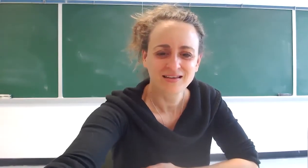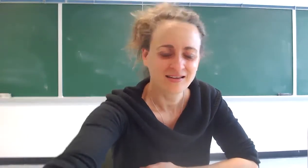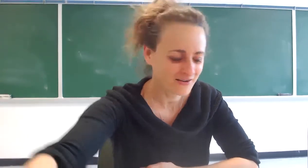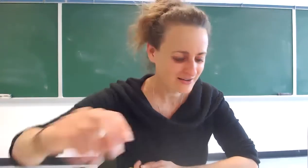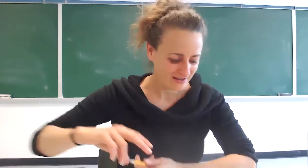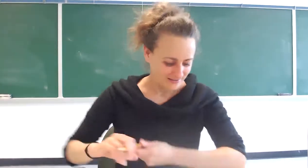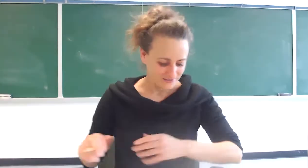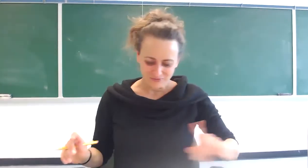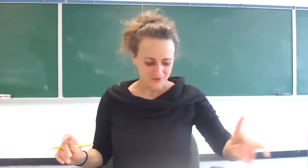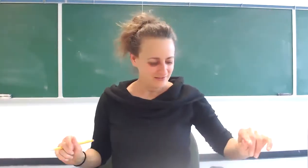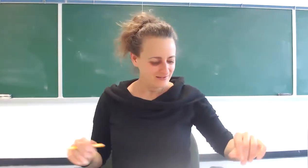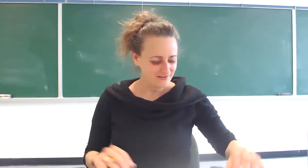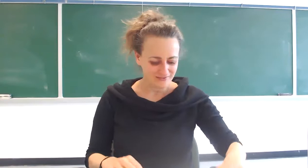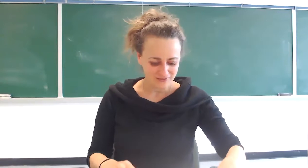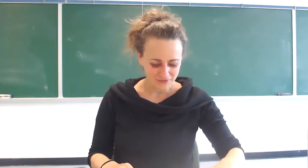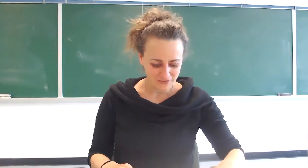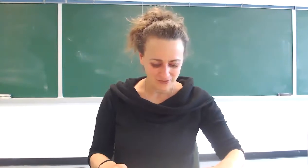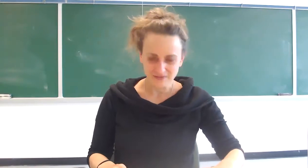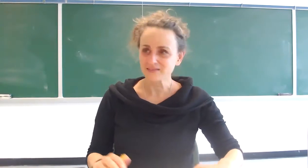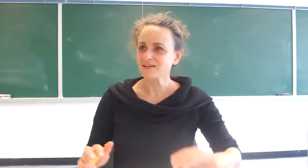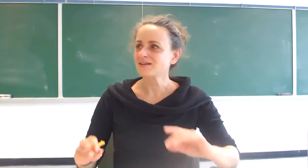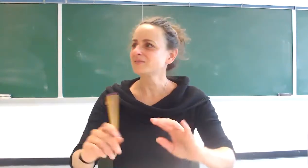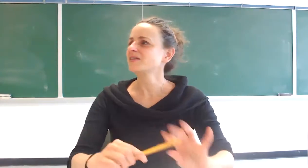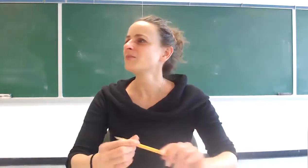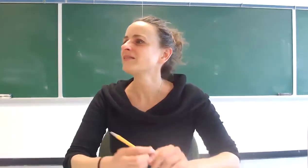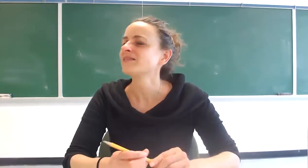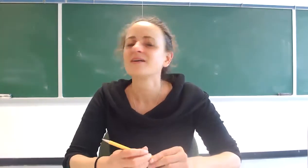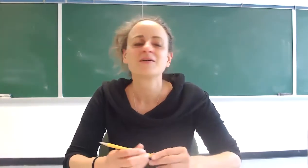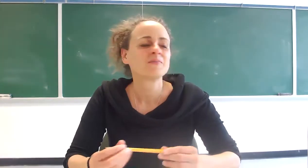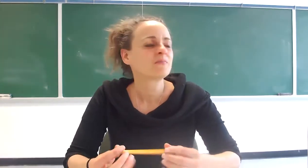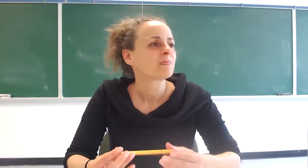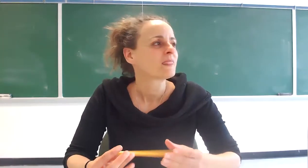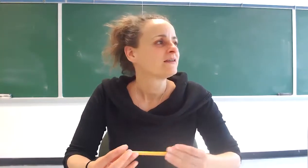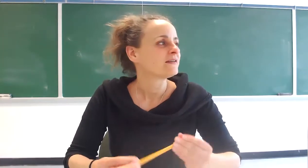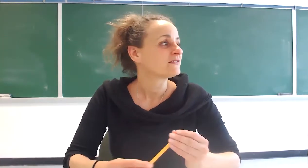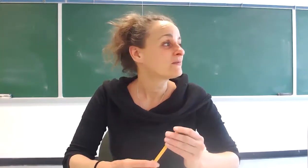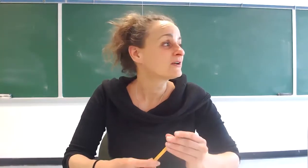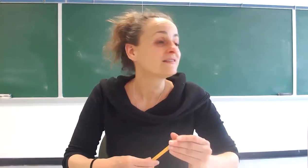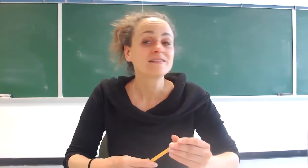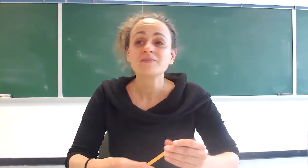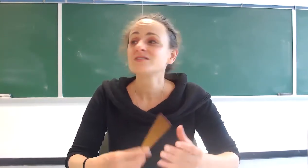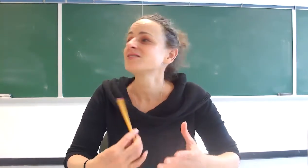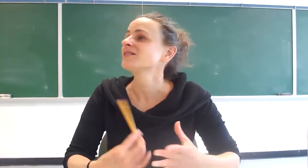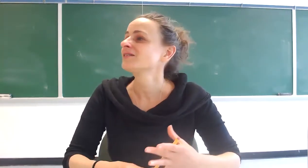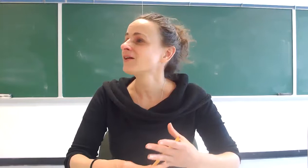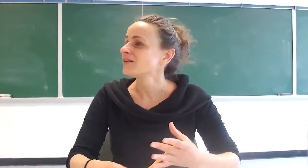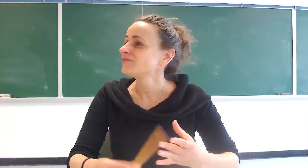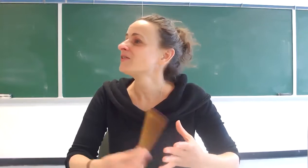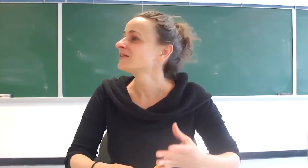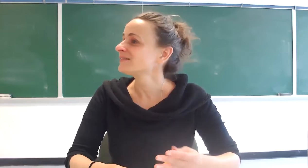okay so before we start just a few things tell you about summer classes that I'm teaching fall classes